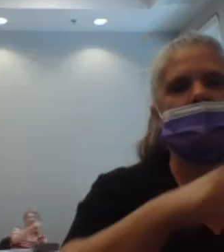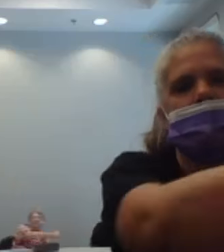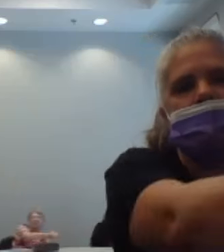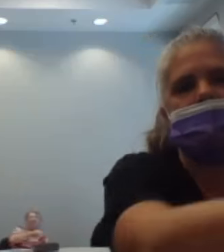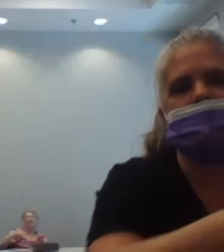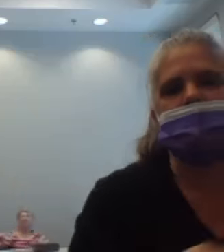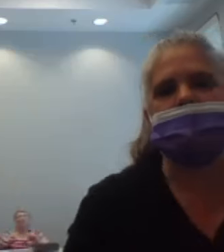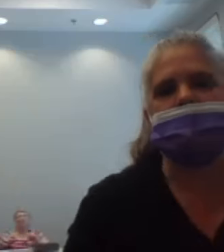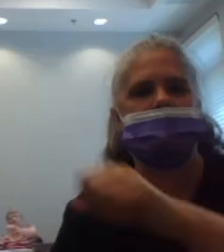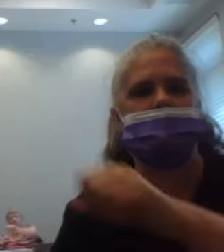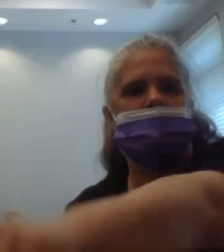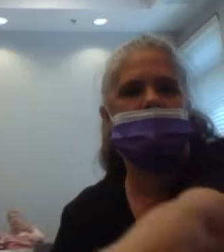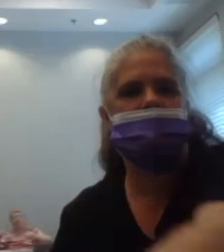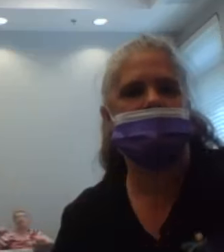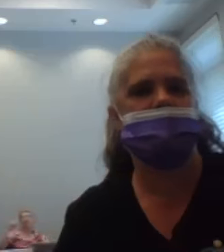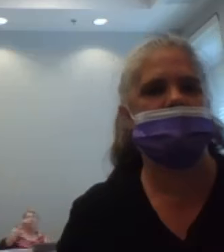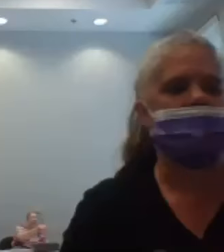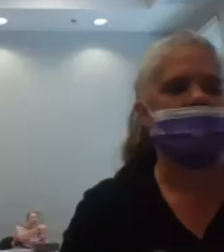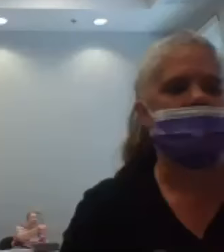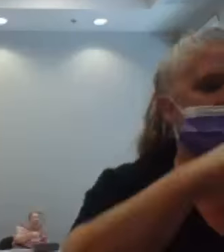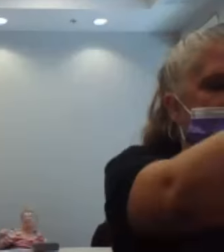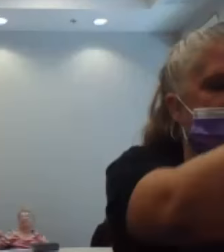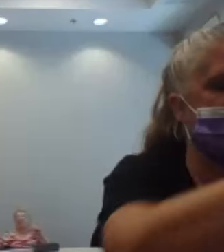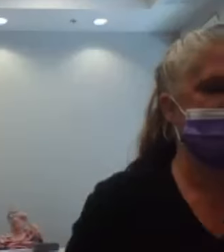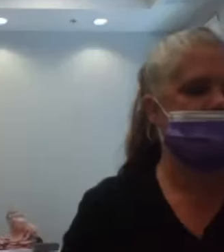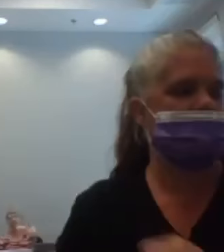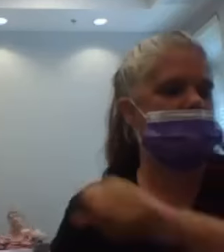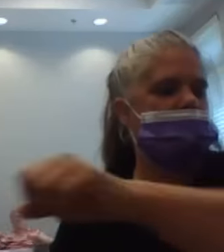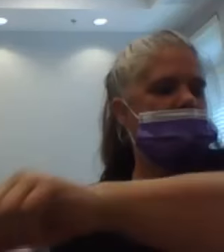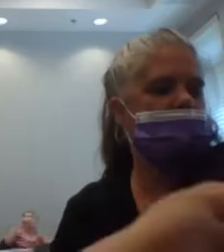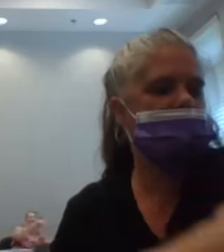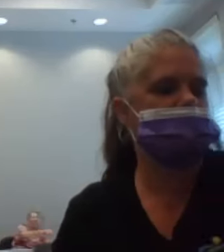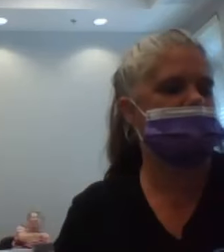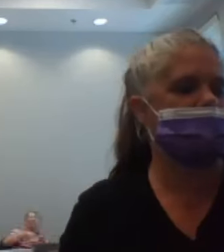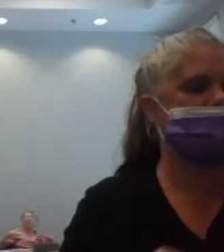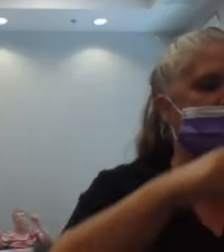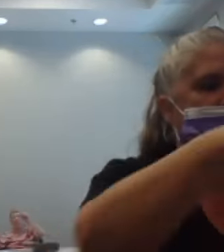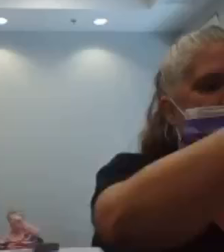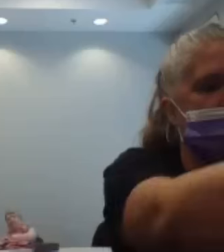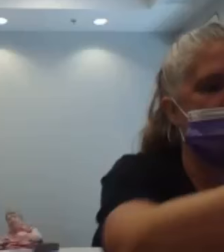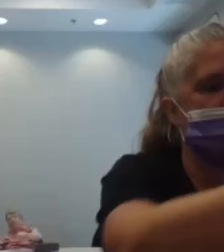15, 16, 17, 18, 19,